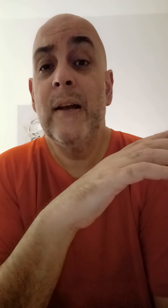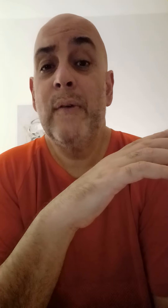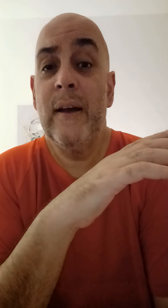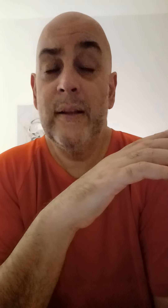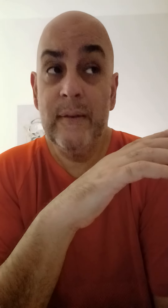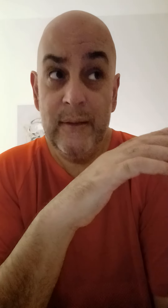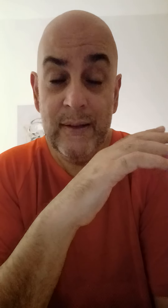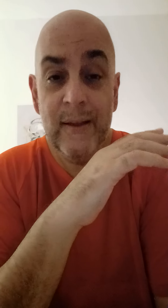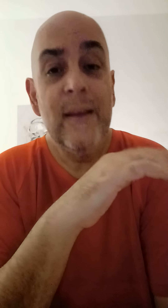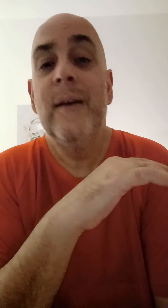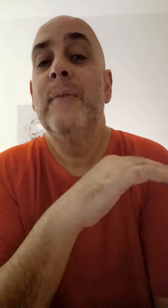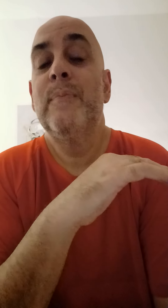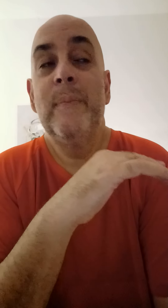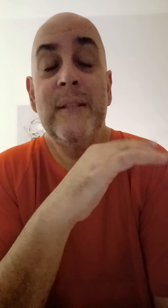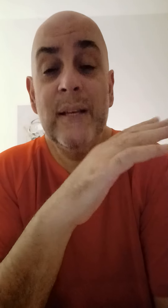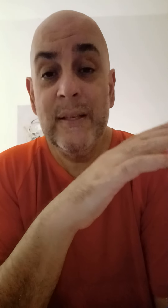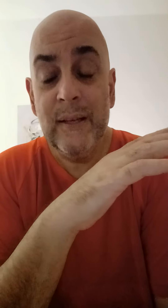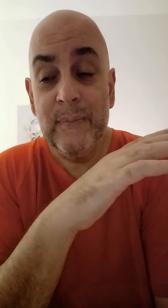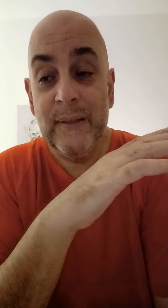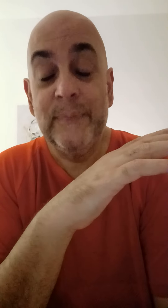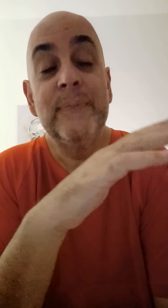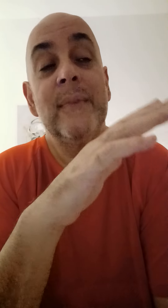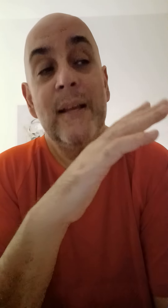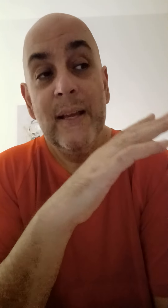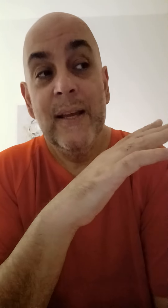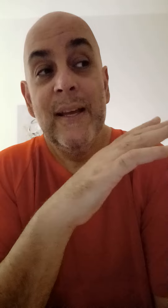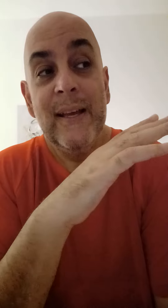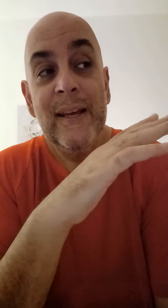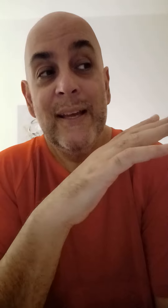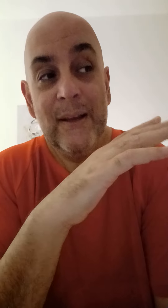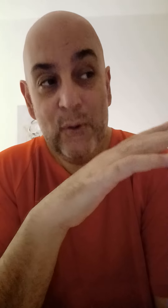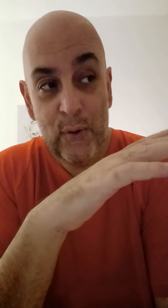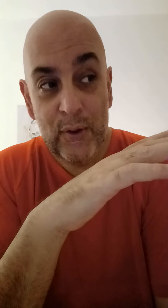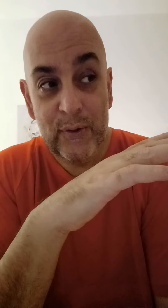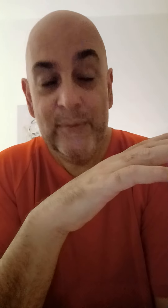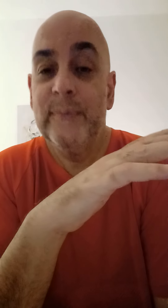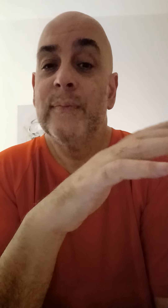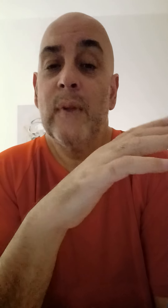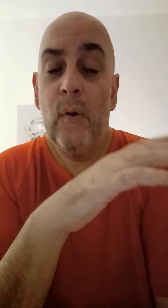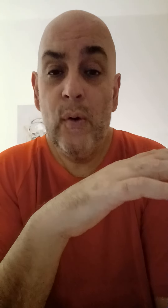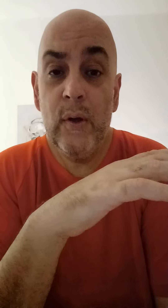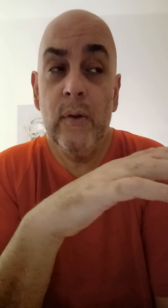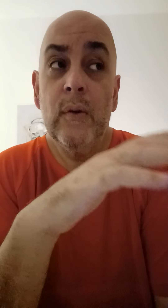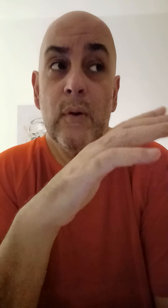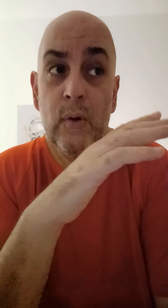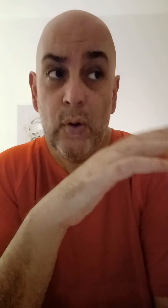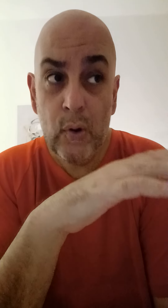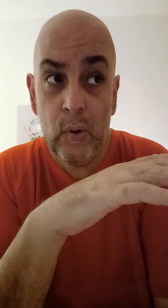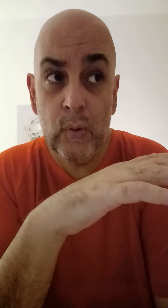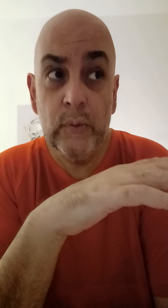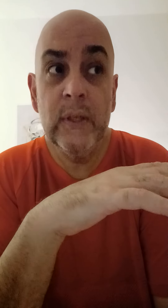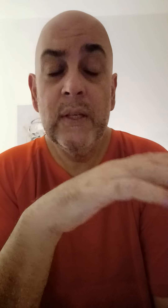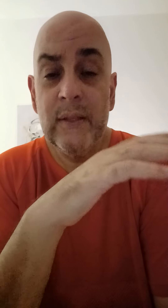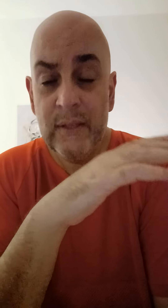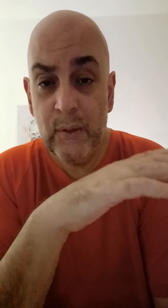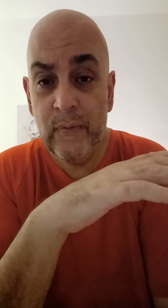Iran. And let me tell you something. Oil. Oil, gold, silver,